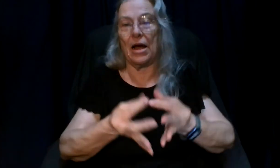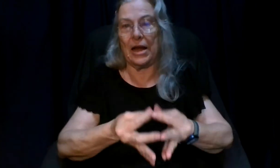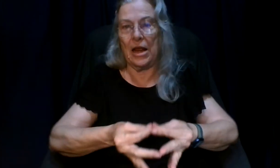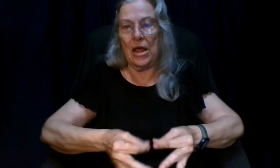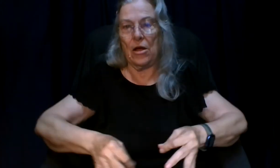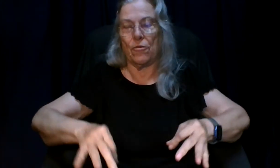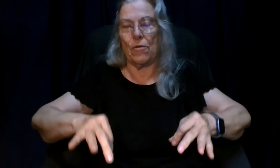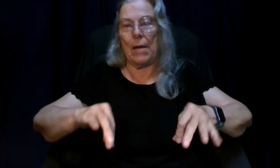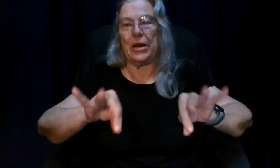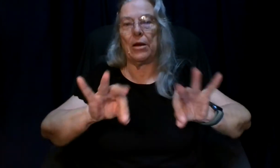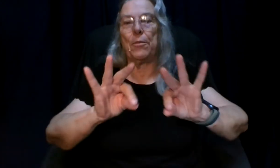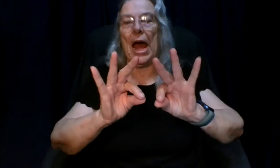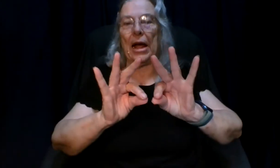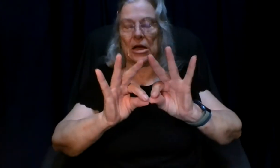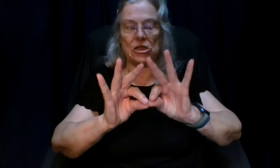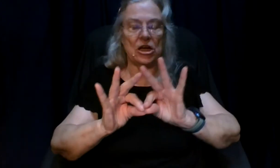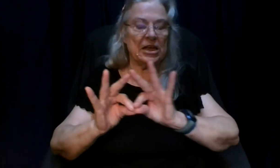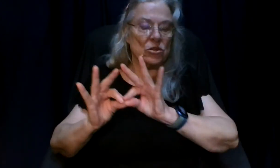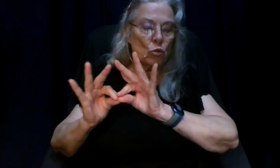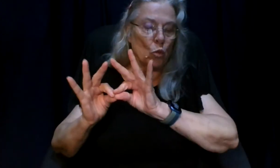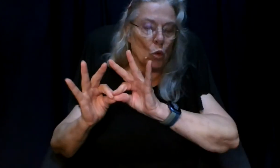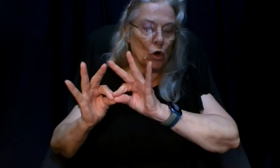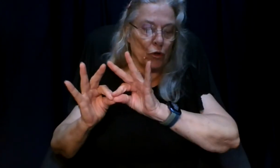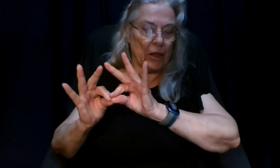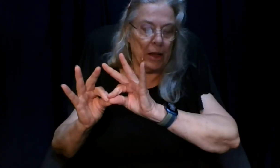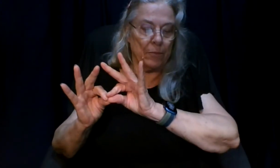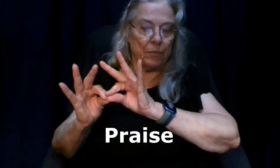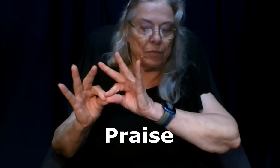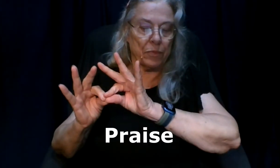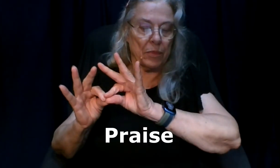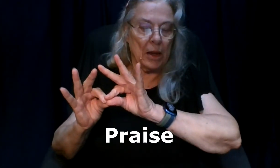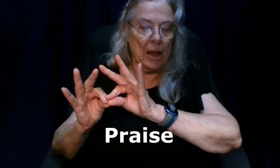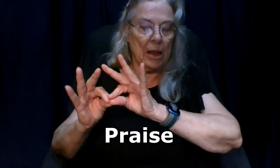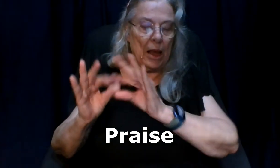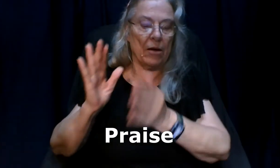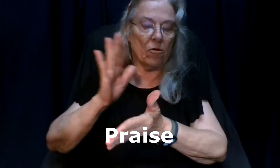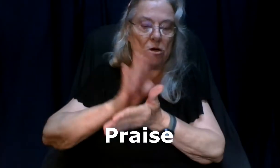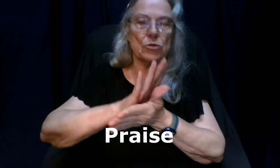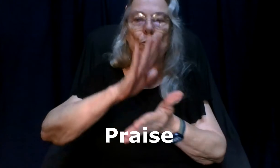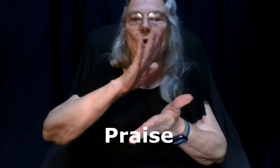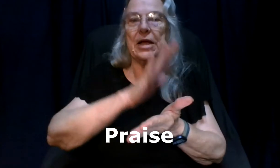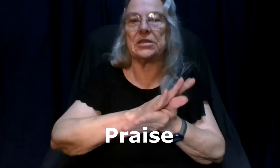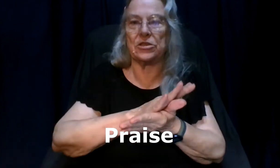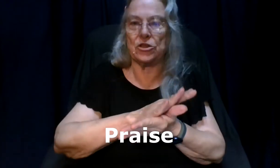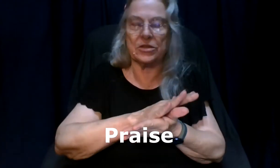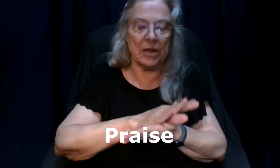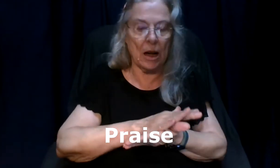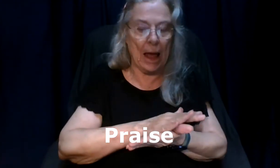wrapping a package it's worthy and of course praise is just the clapping